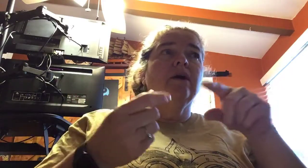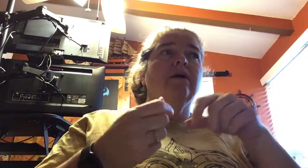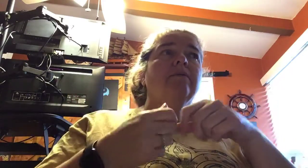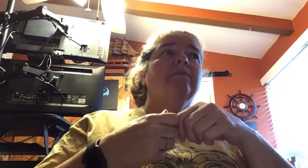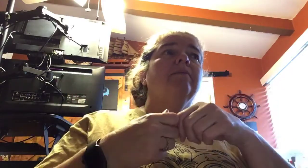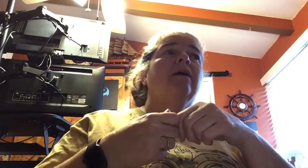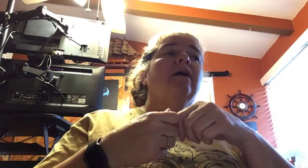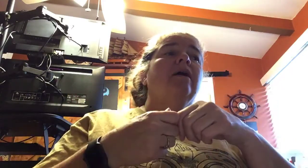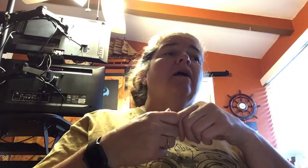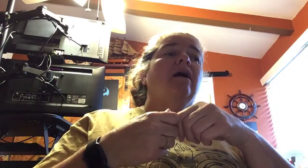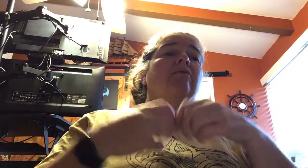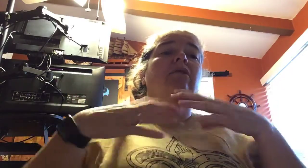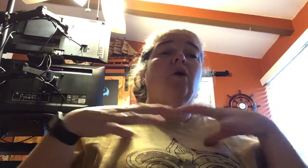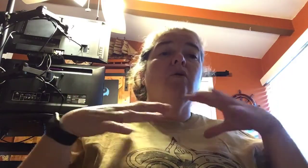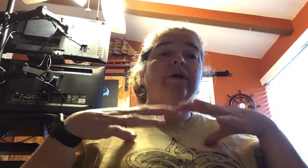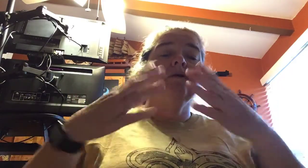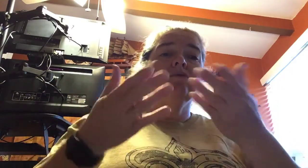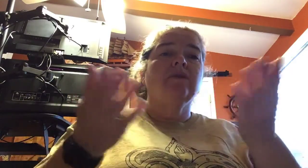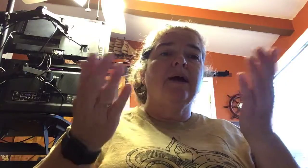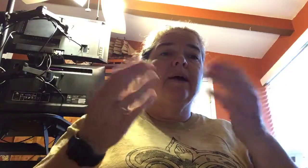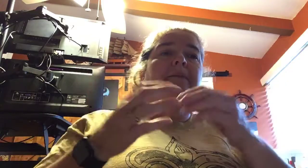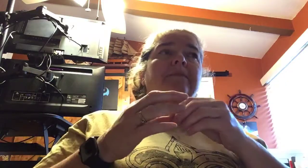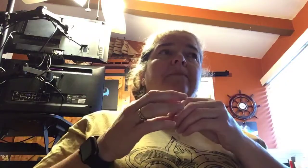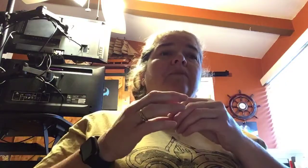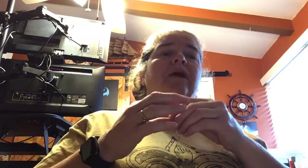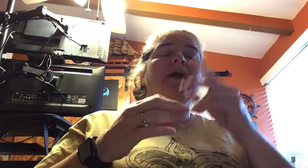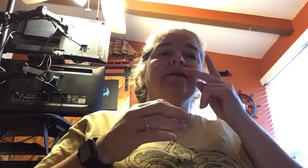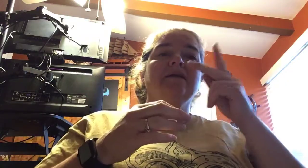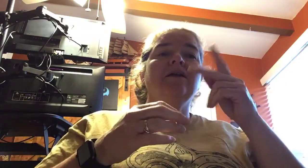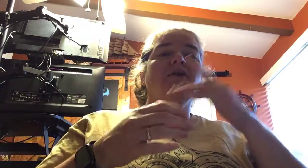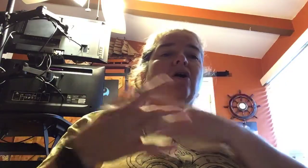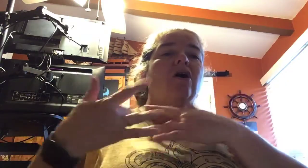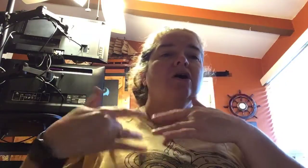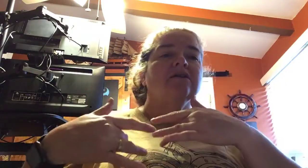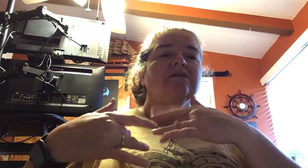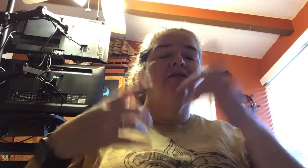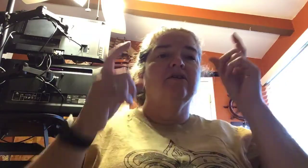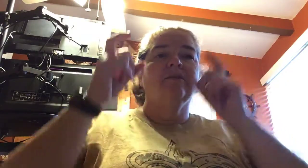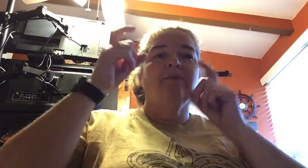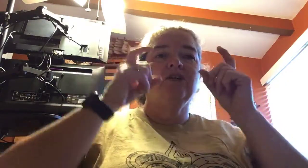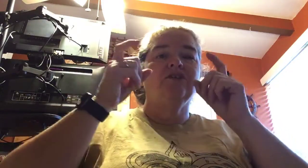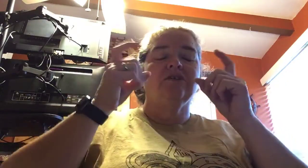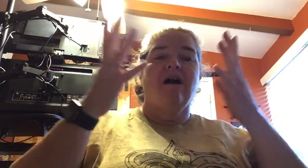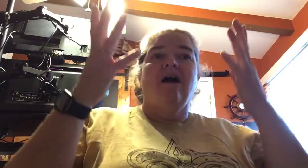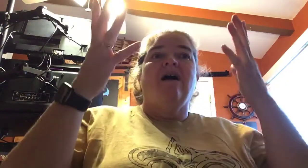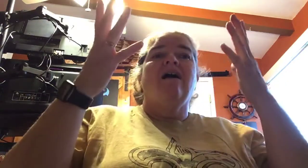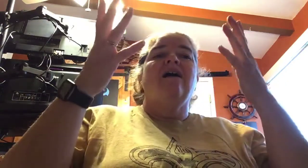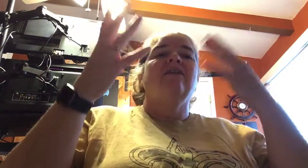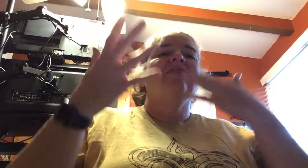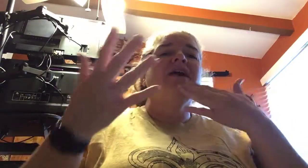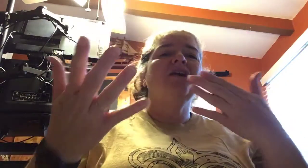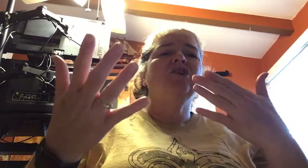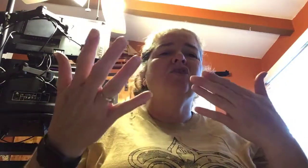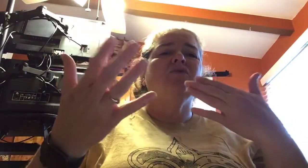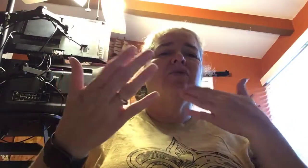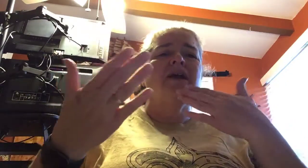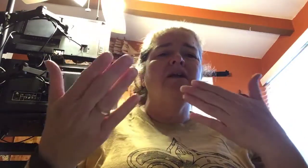them, clothing to them. And I see their hearts and their blessings. thank you, thank